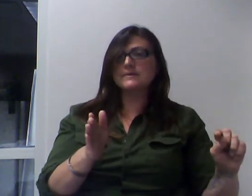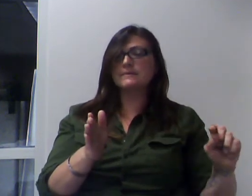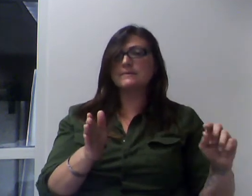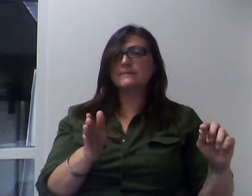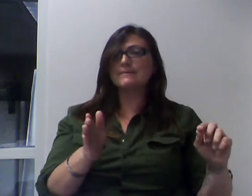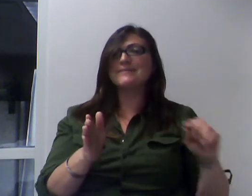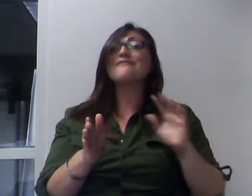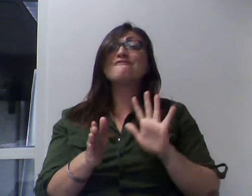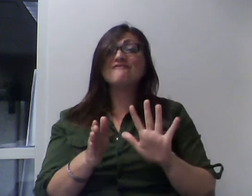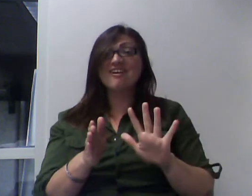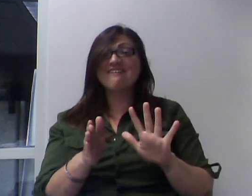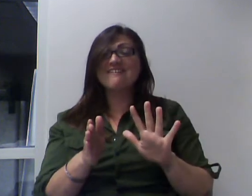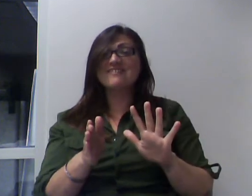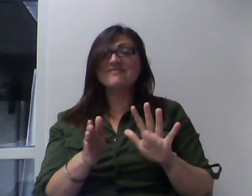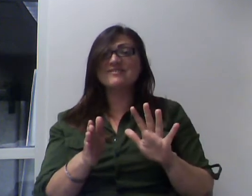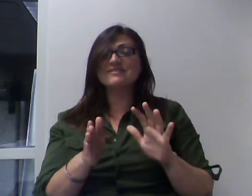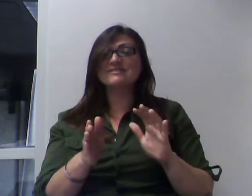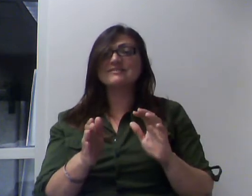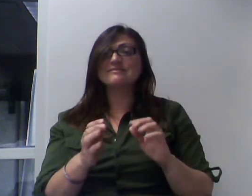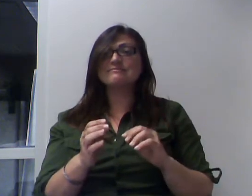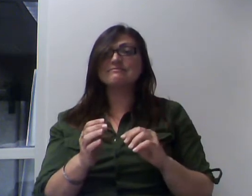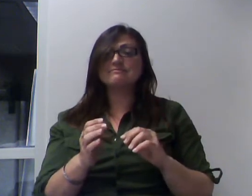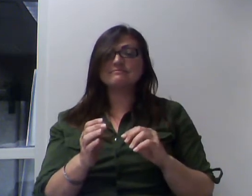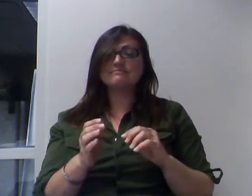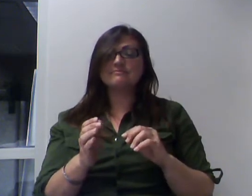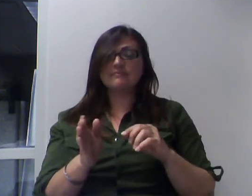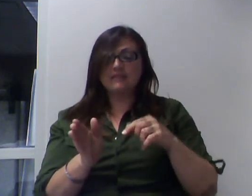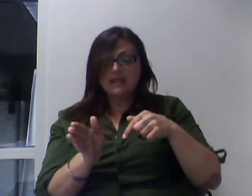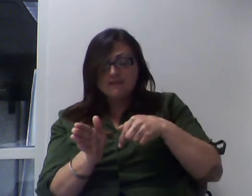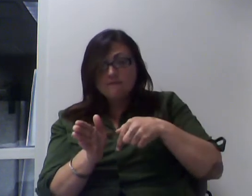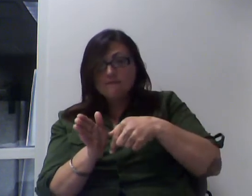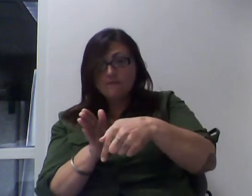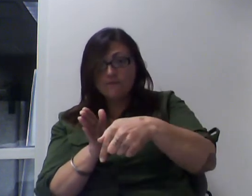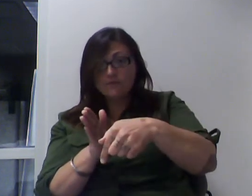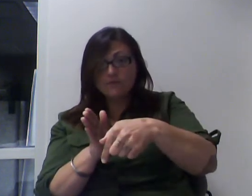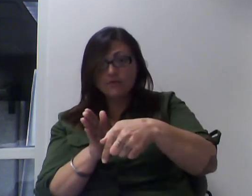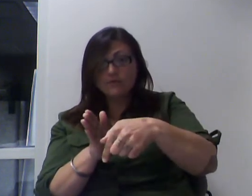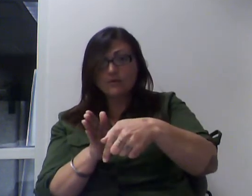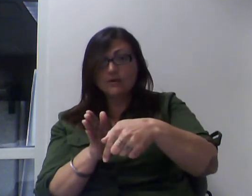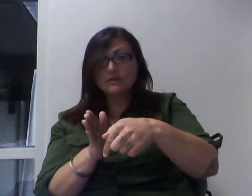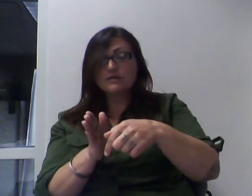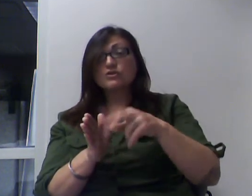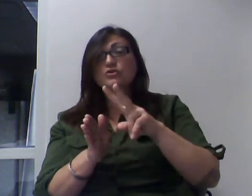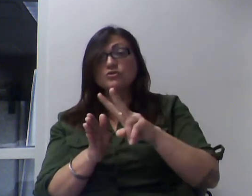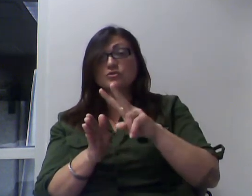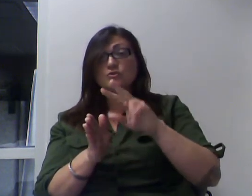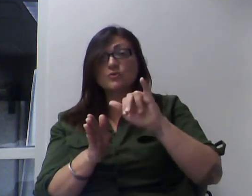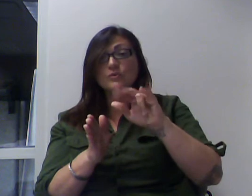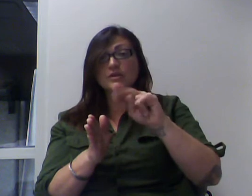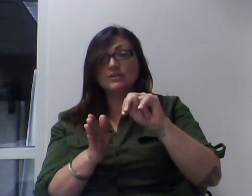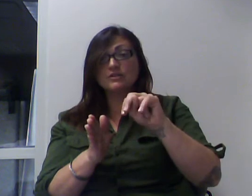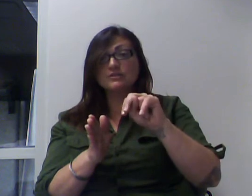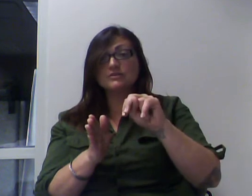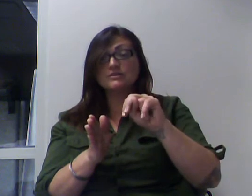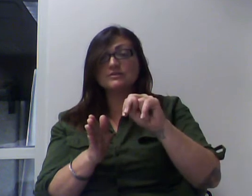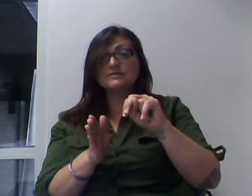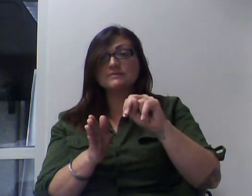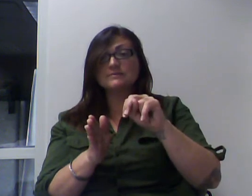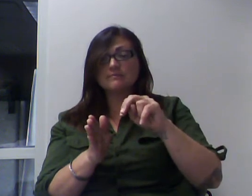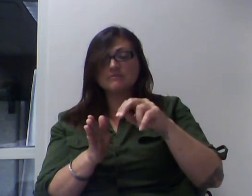5. If it were 2 inches wide, so I could put another square in middle, or